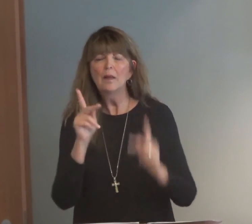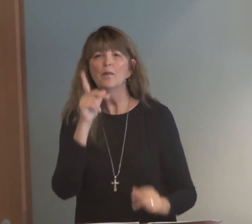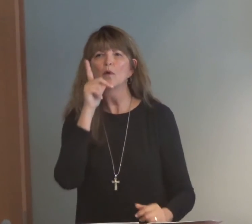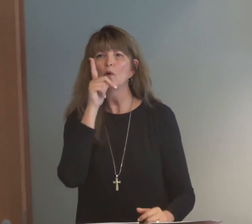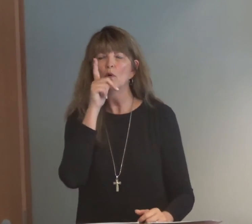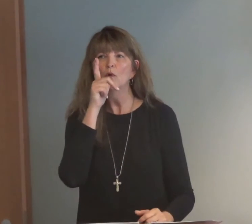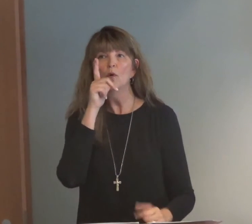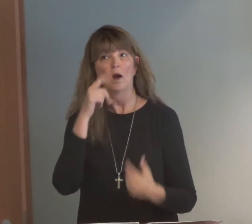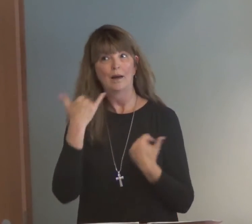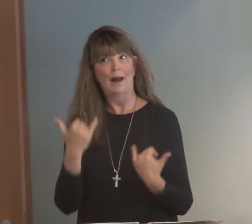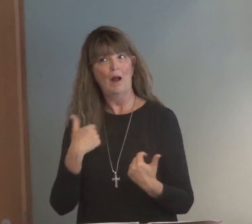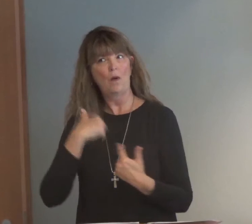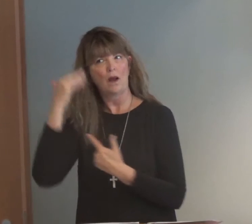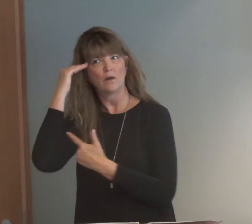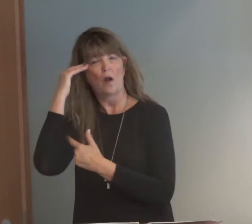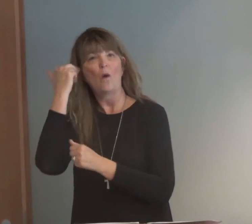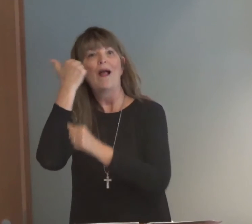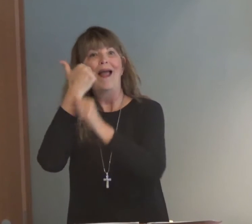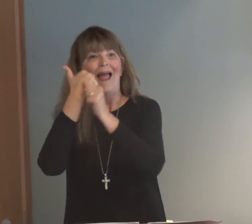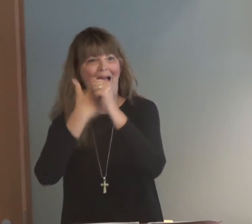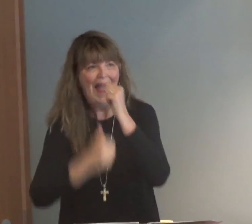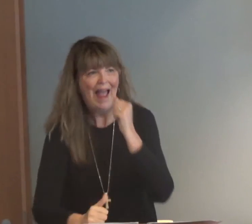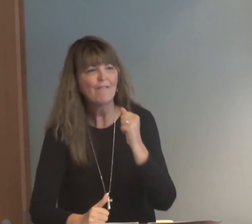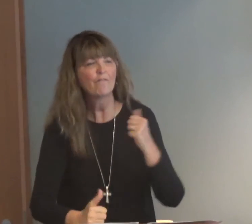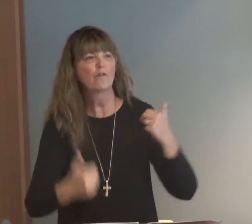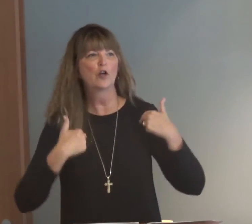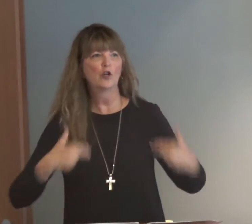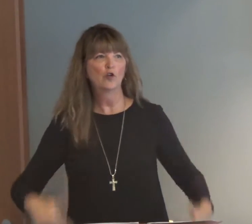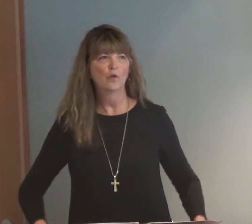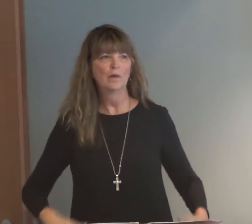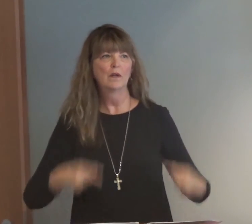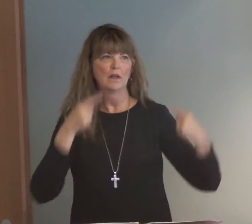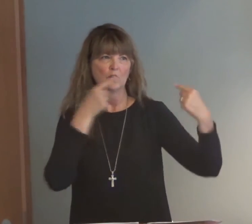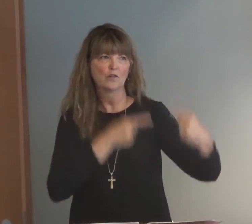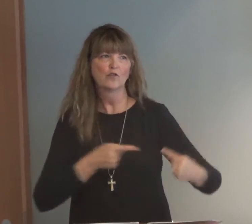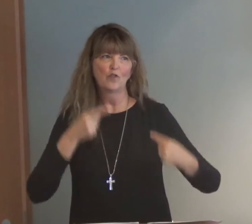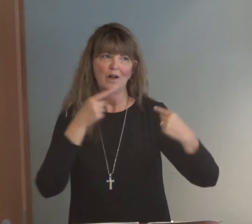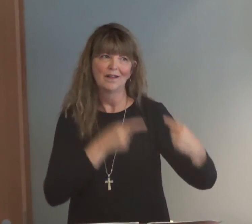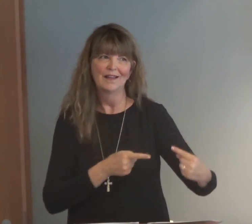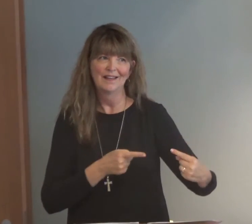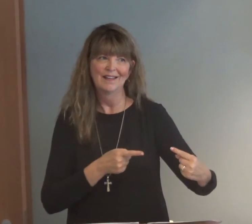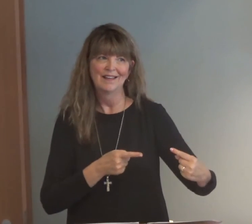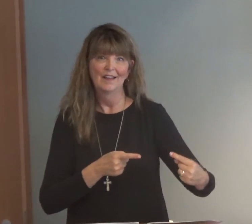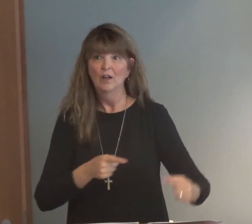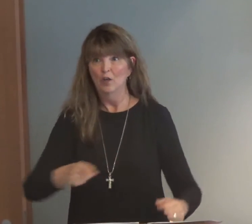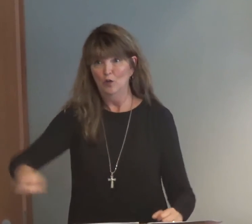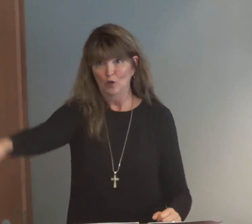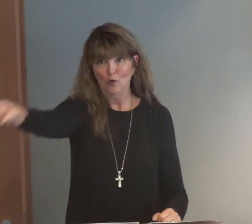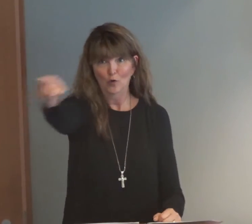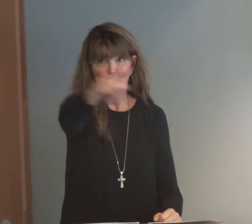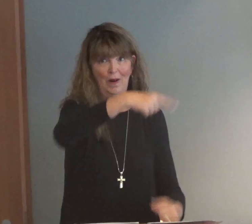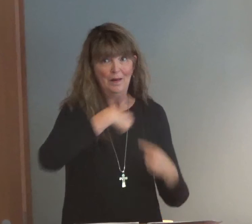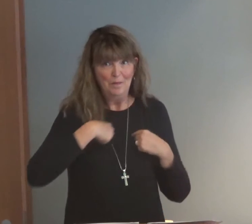maybe I'm normal. Now I know that every human being struggles.